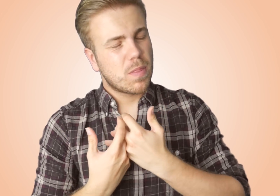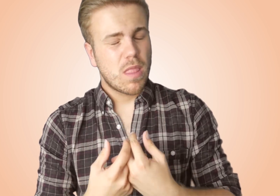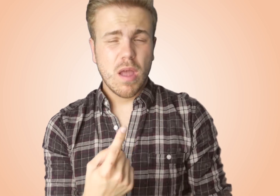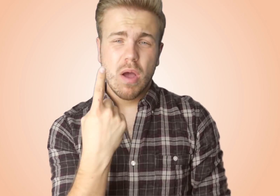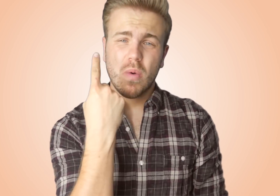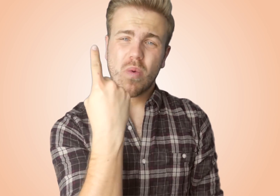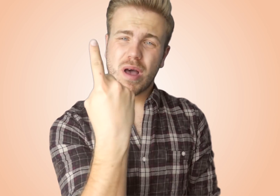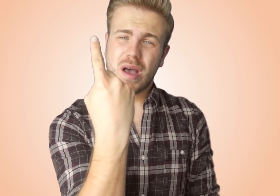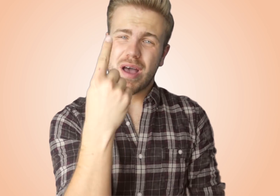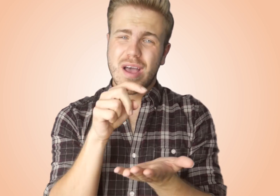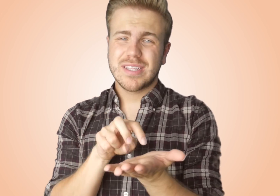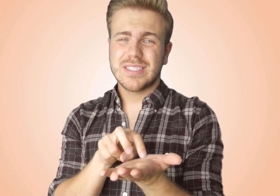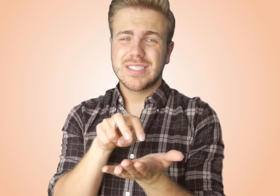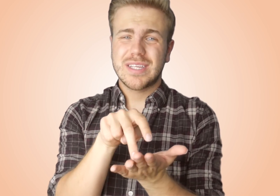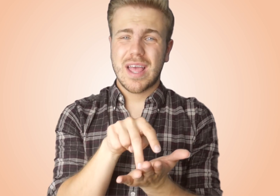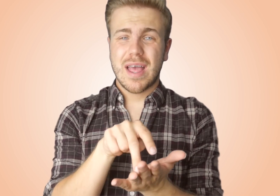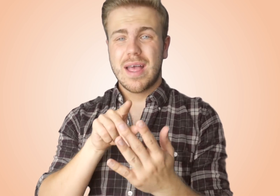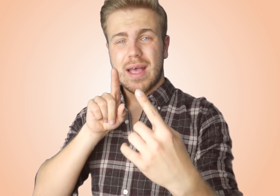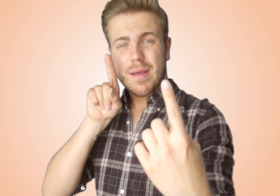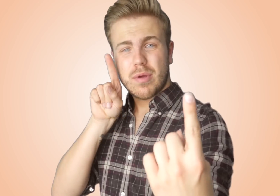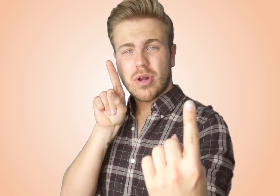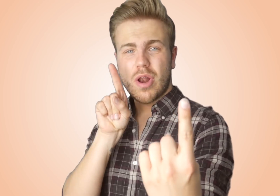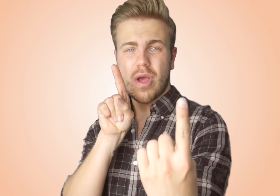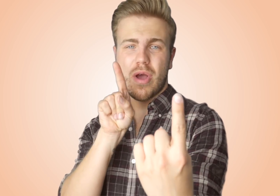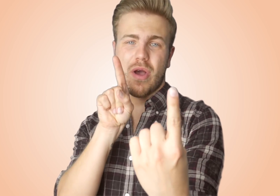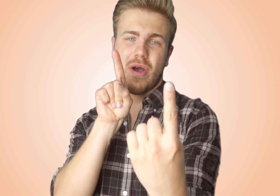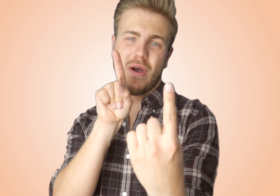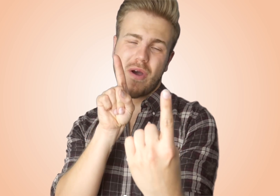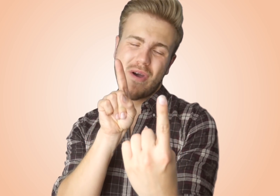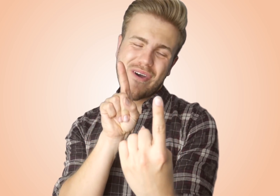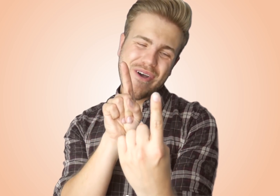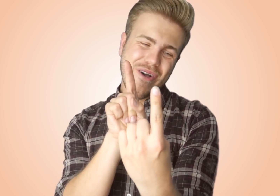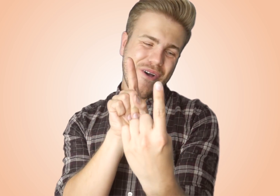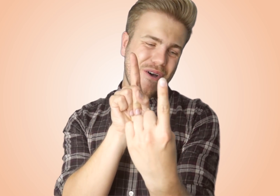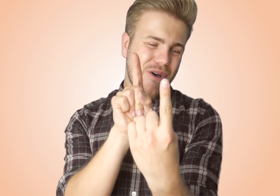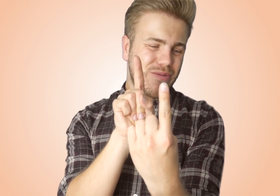One step closer